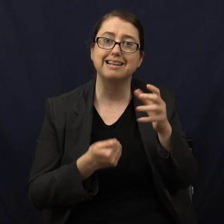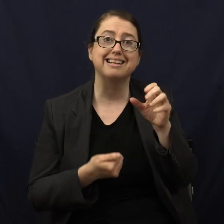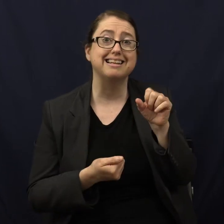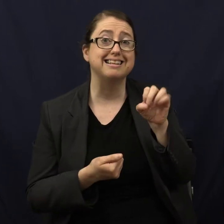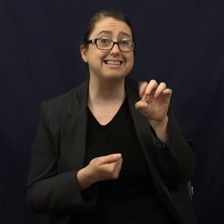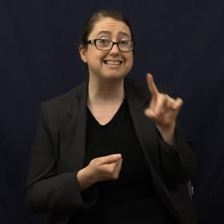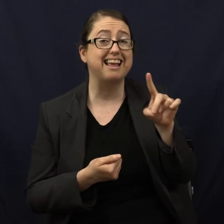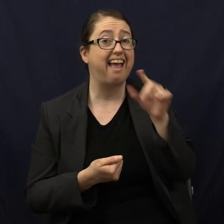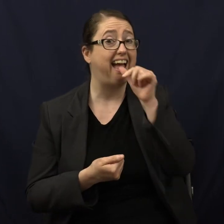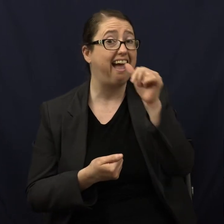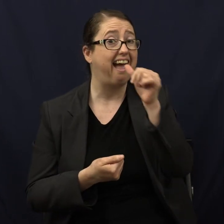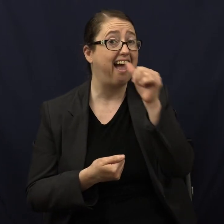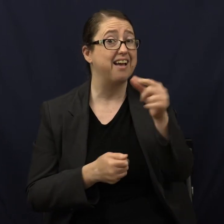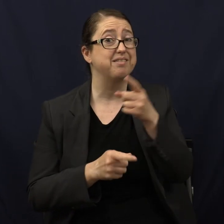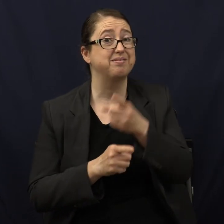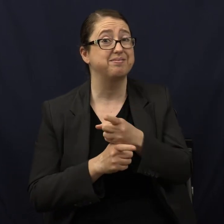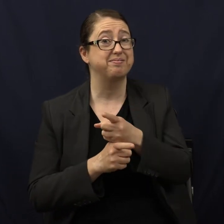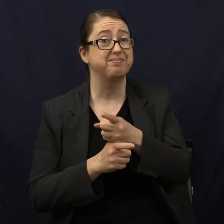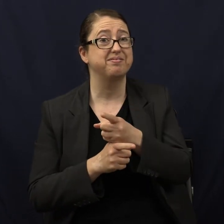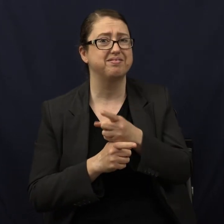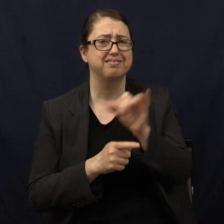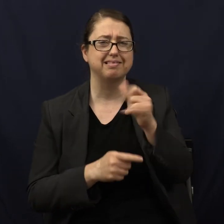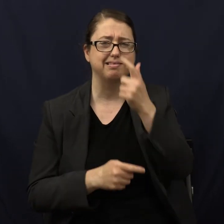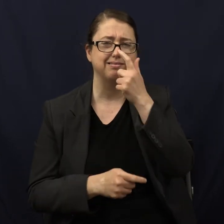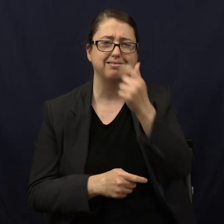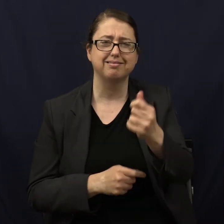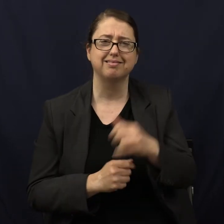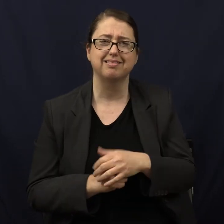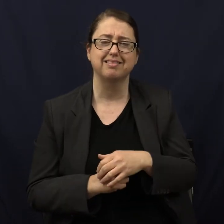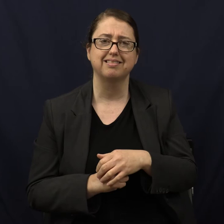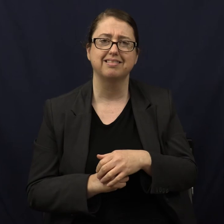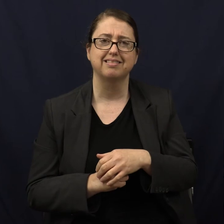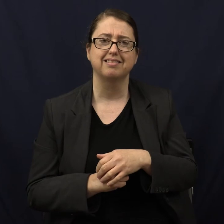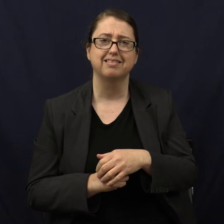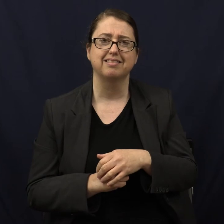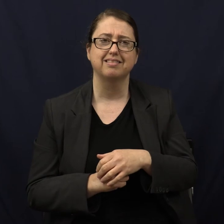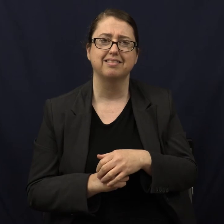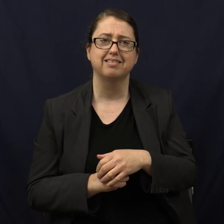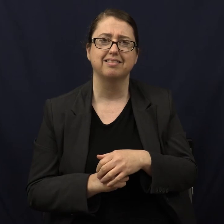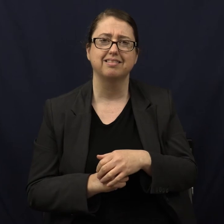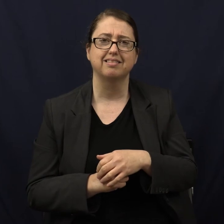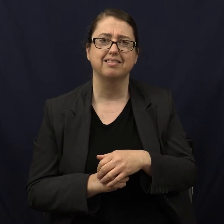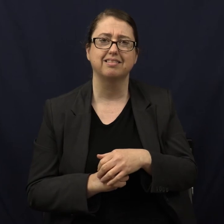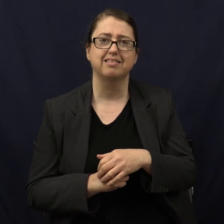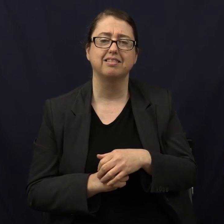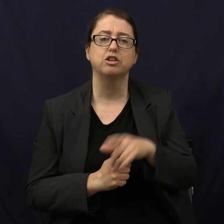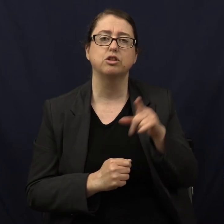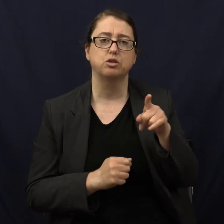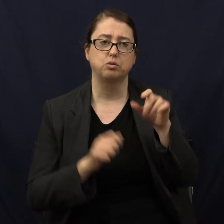Seeds, nuts, right? Isn't that interesting? Shake your neighbor's hand.